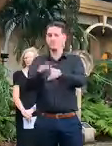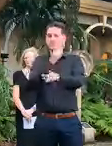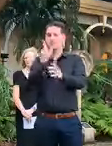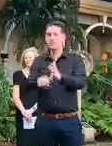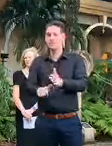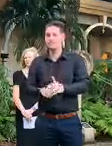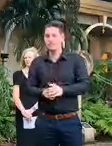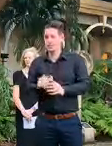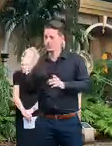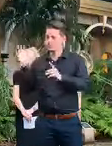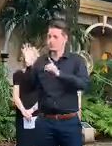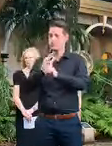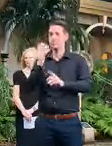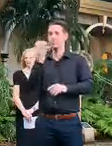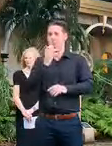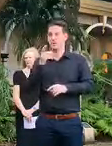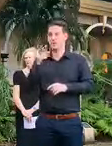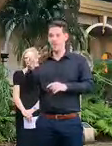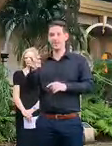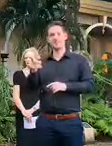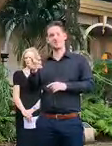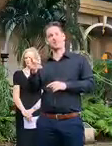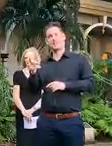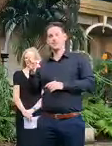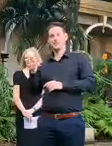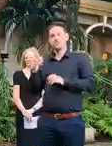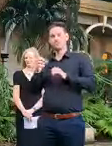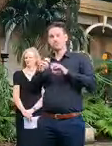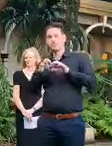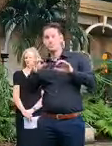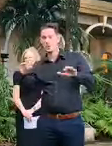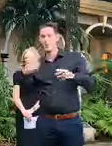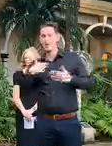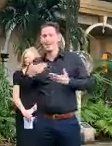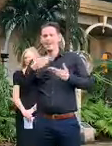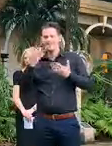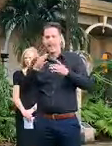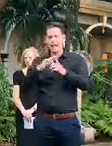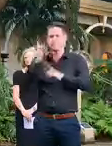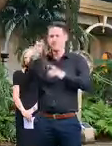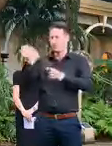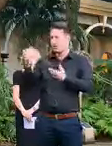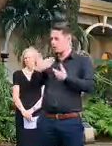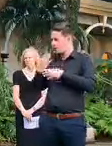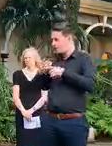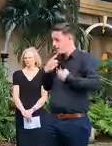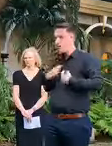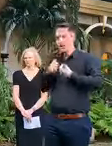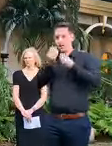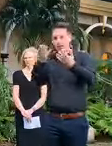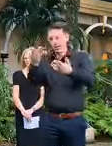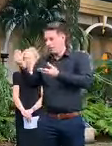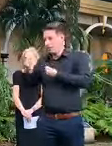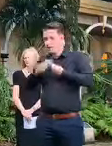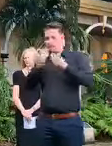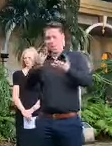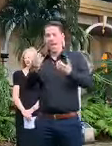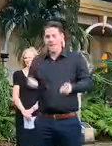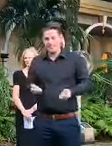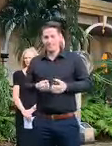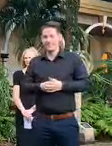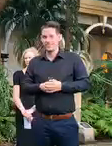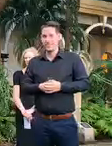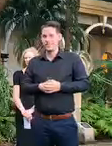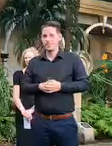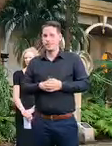it is a moving feast and as you know we're giving updates as quickly as possible and i've said to you before that